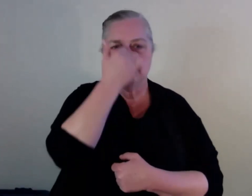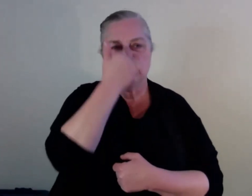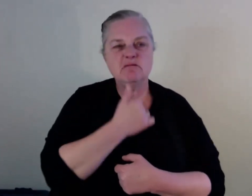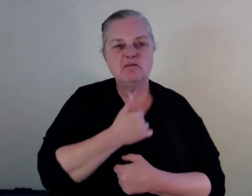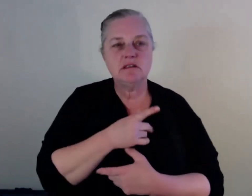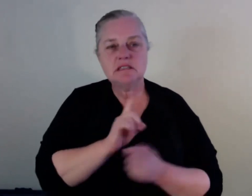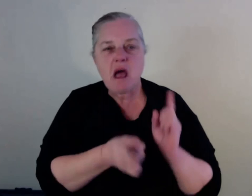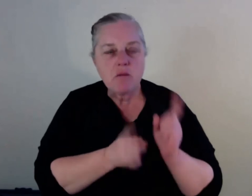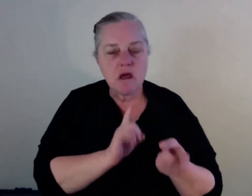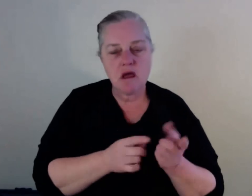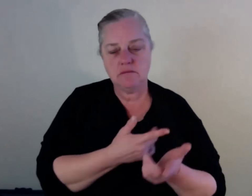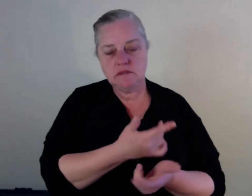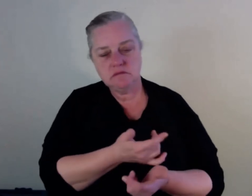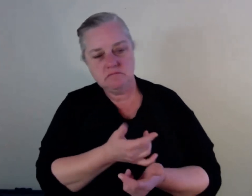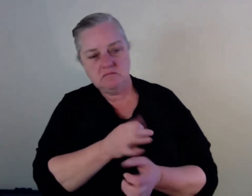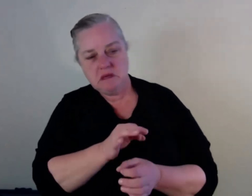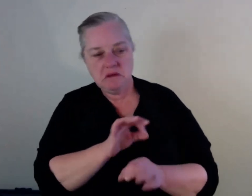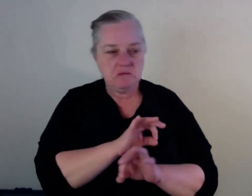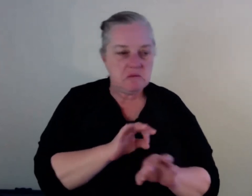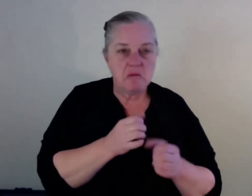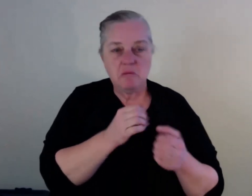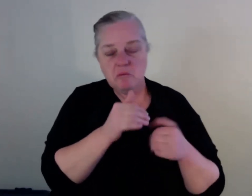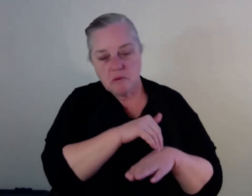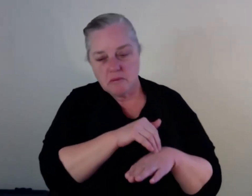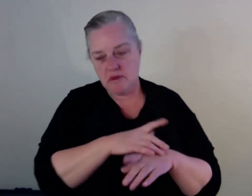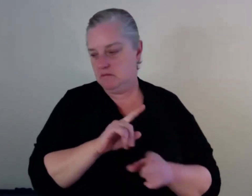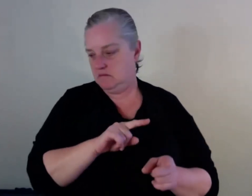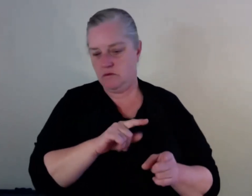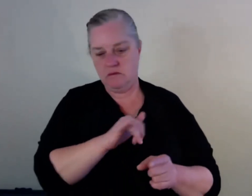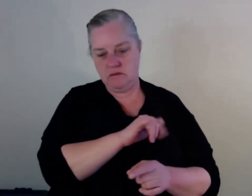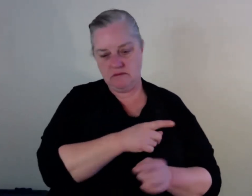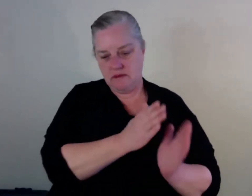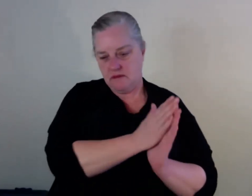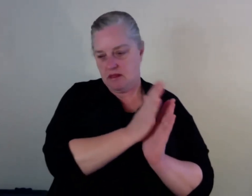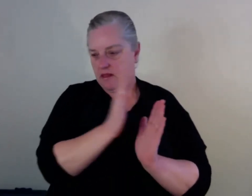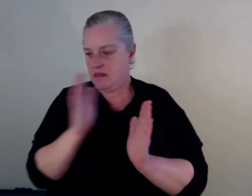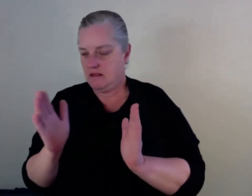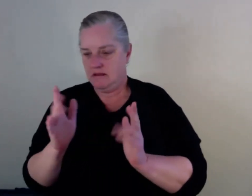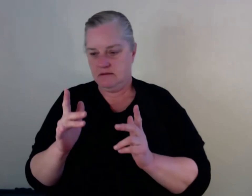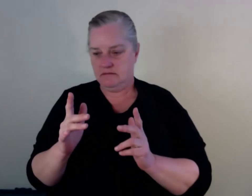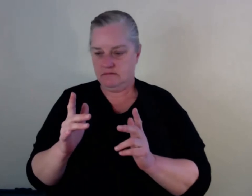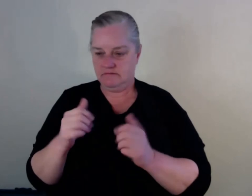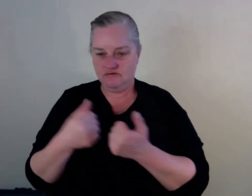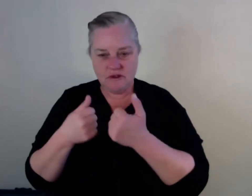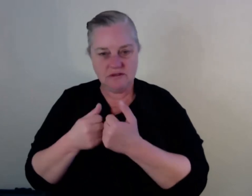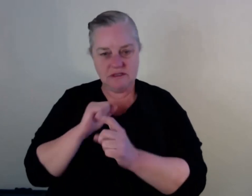also being Middle East. I think mainly what it needs to be about is just having dialogue and conversation and healthy